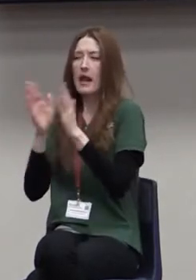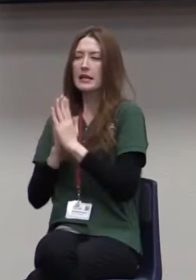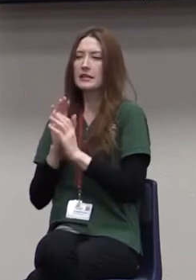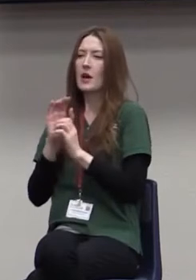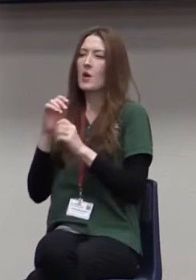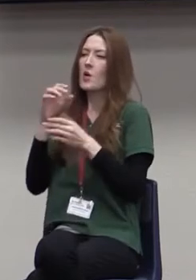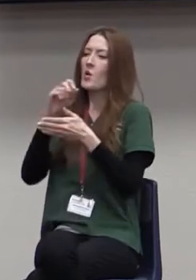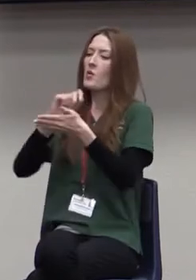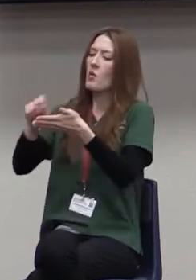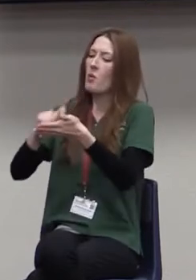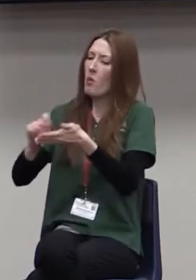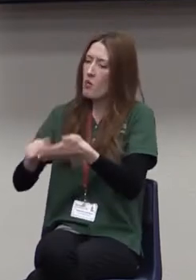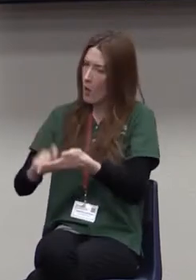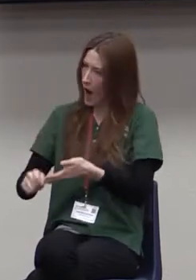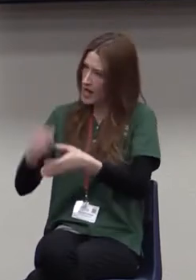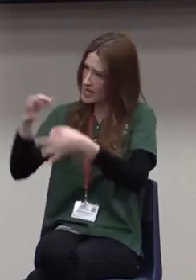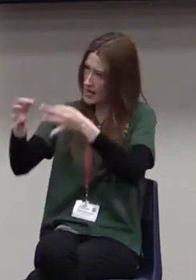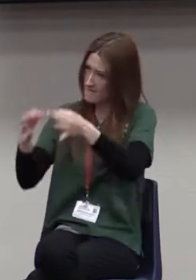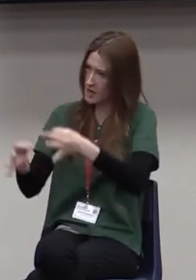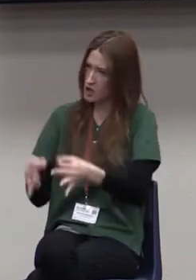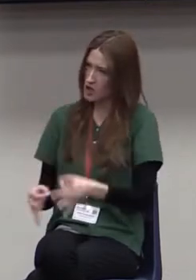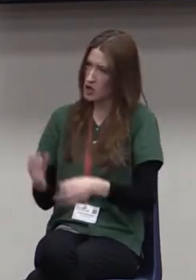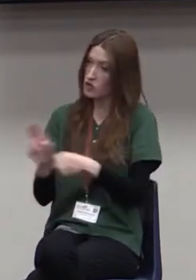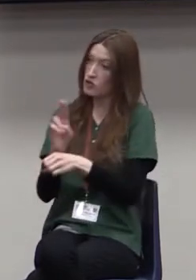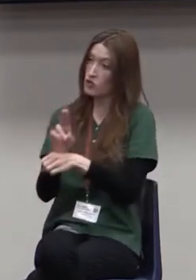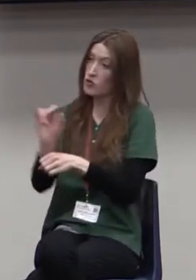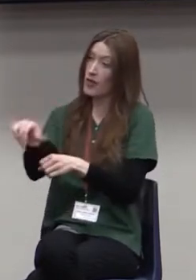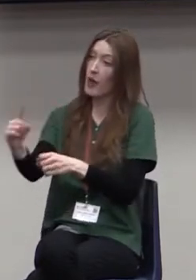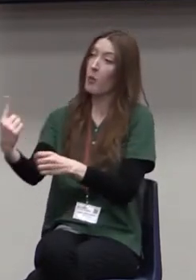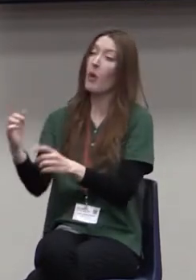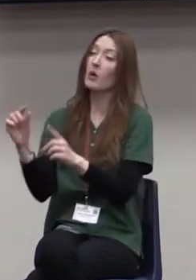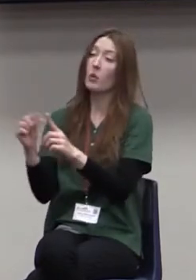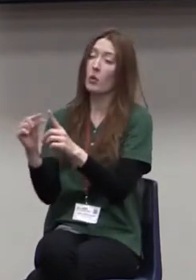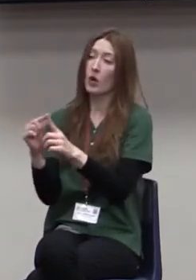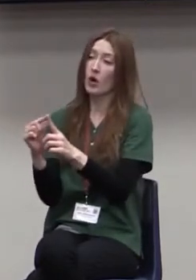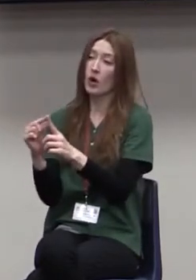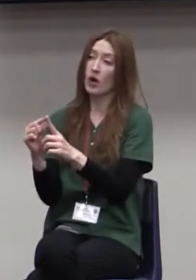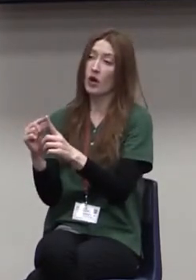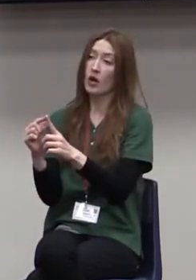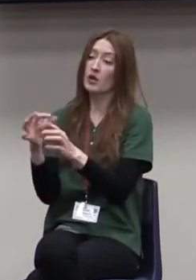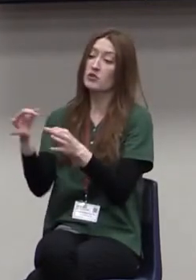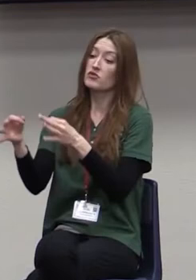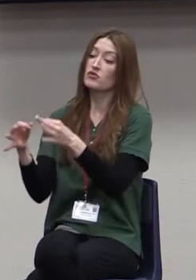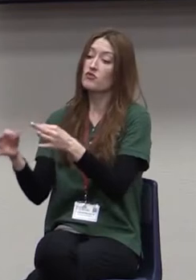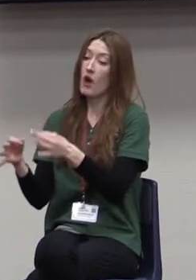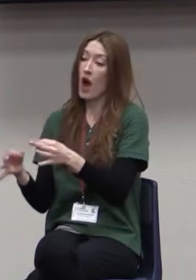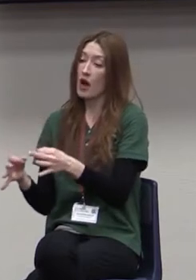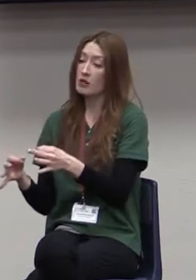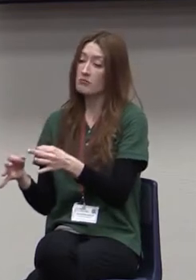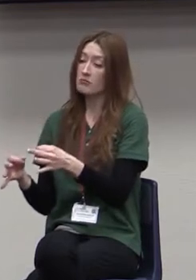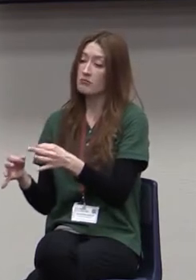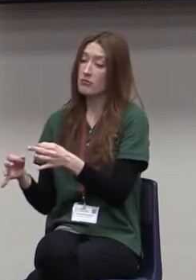using that one word in regards to a leader or leadership.